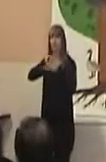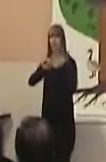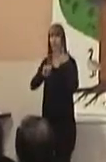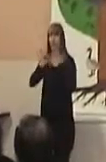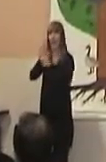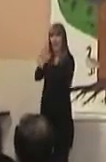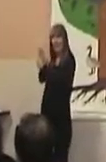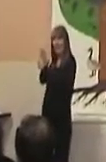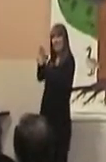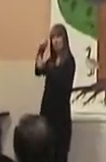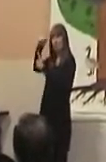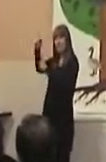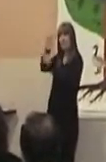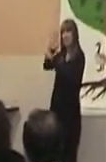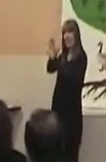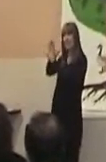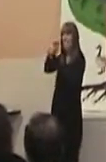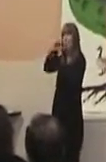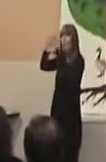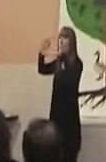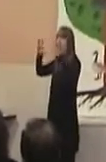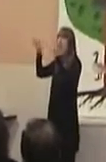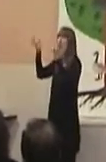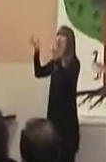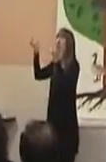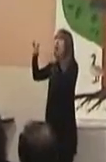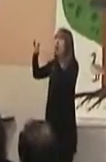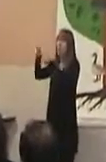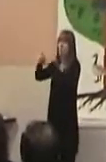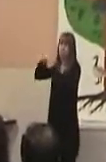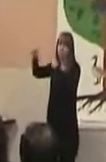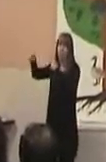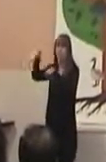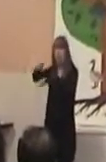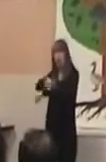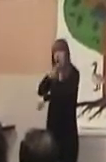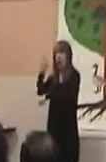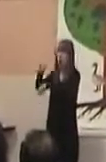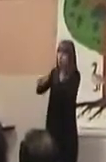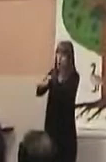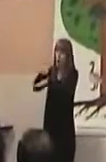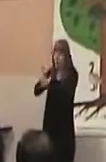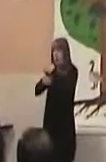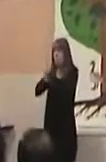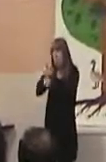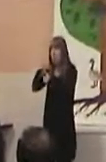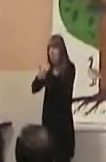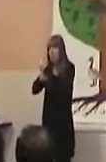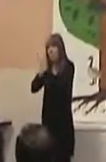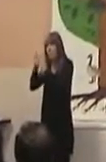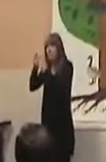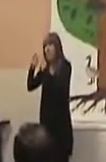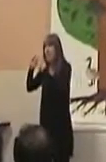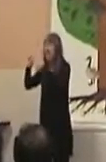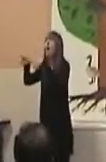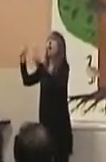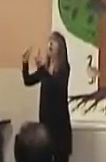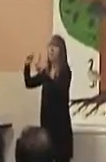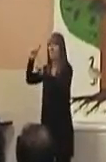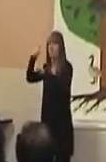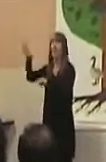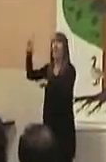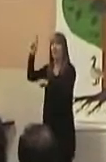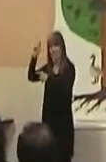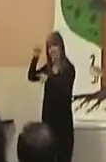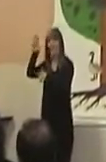dreams and the things he wanted took a long time and they happened. And that's what the beauty of today is, is to keep dreaming and keep